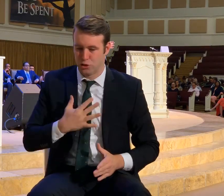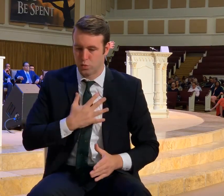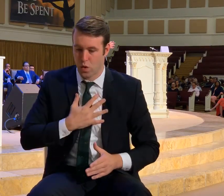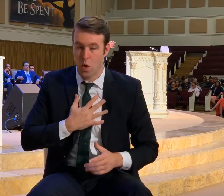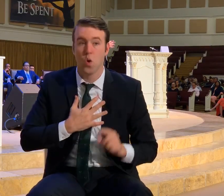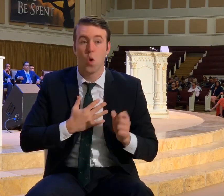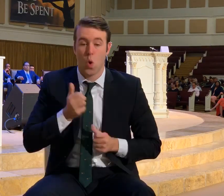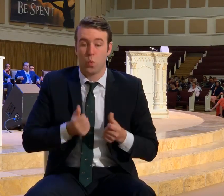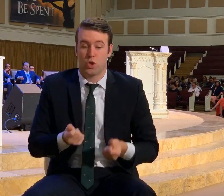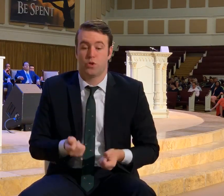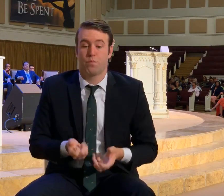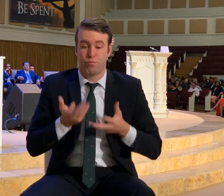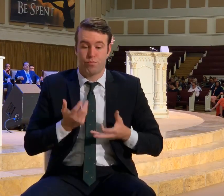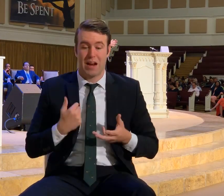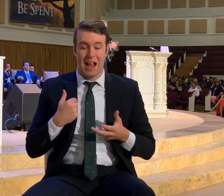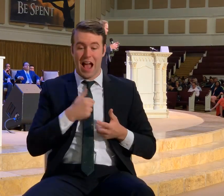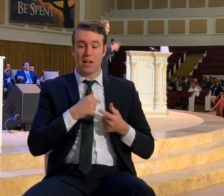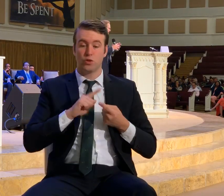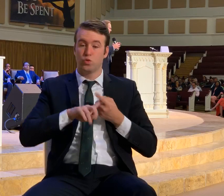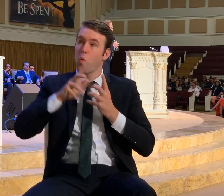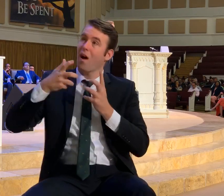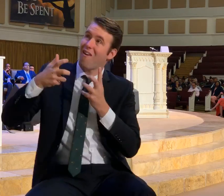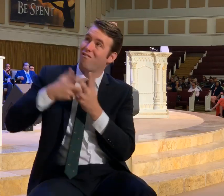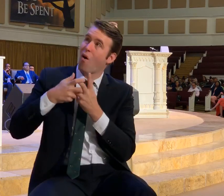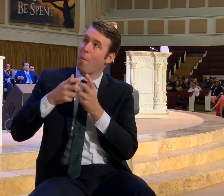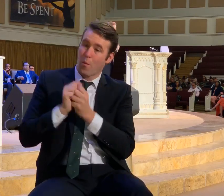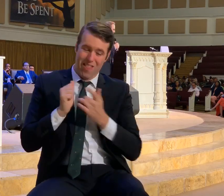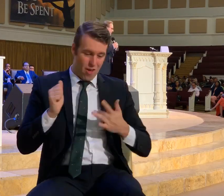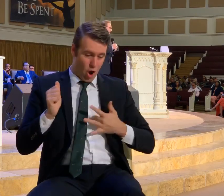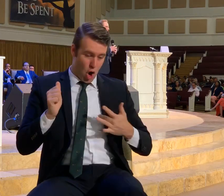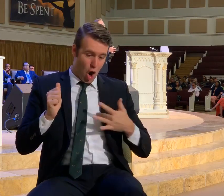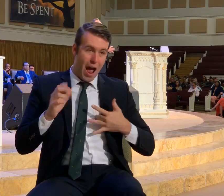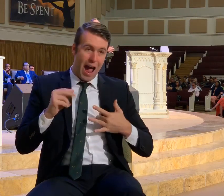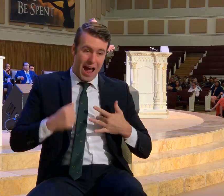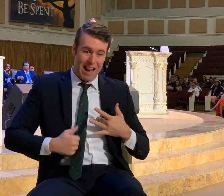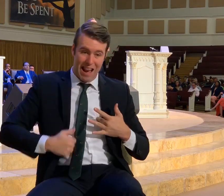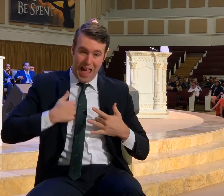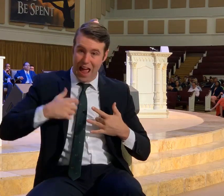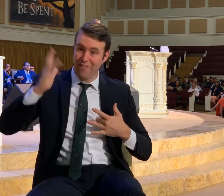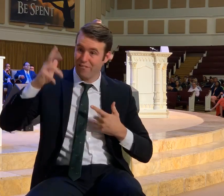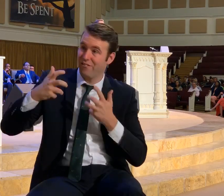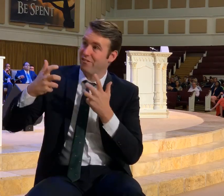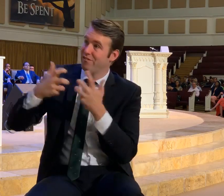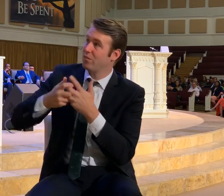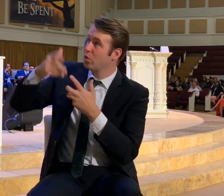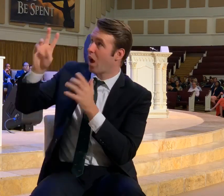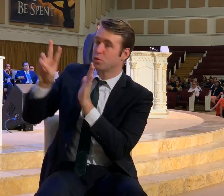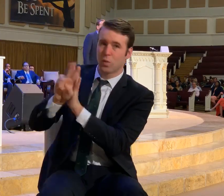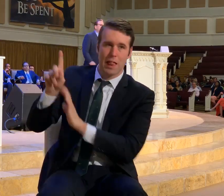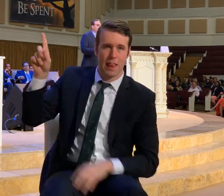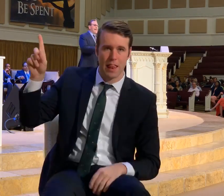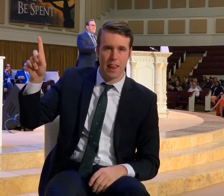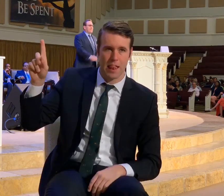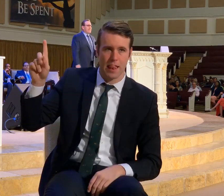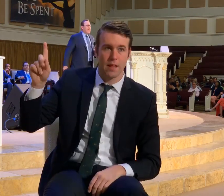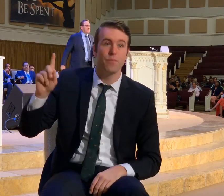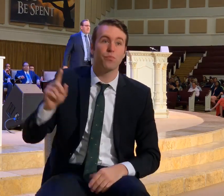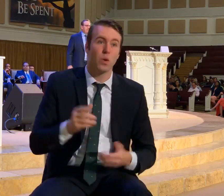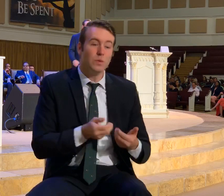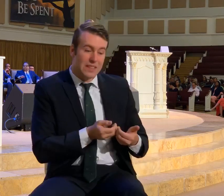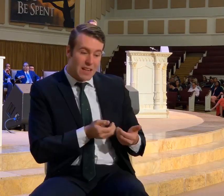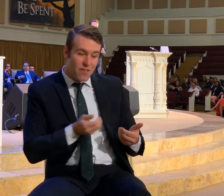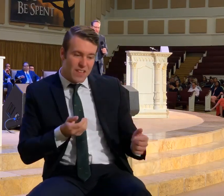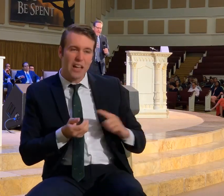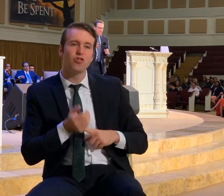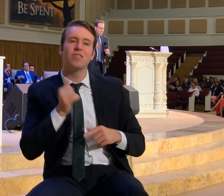bringing us into conformity of our heart and life to the will of God. So sanctification